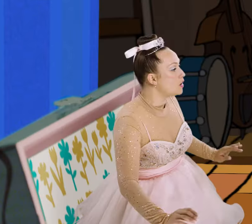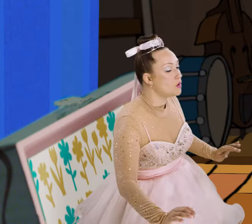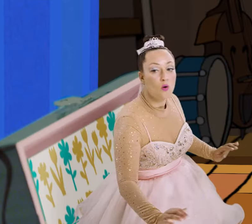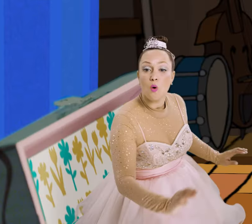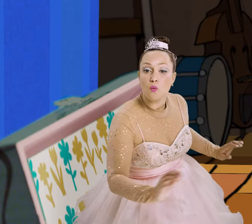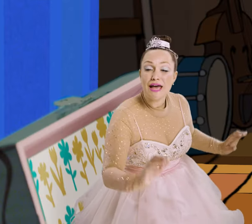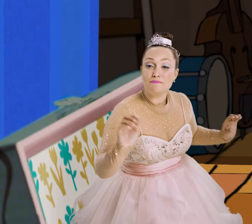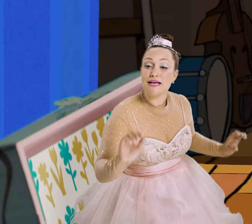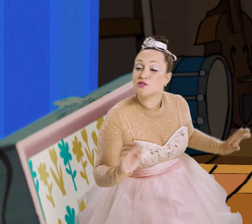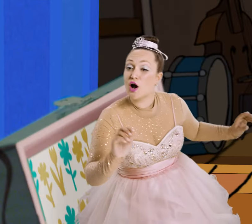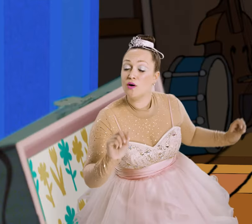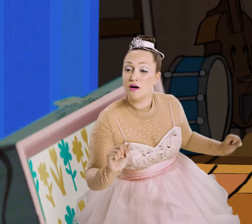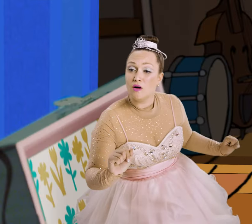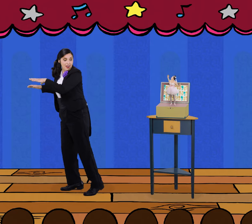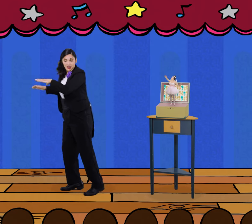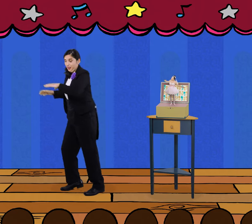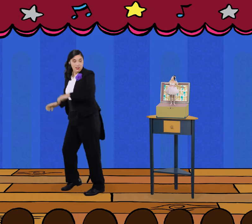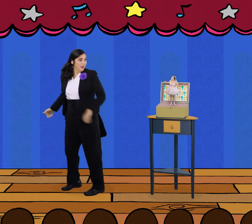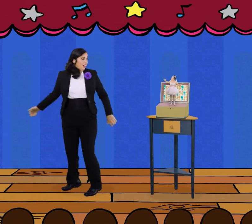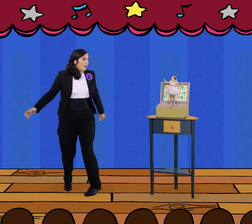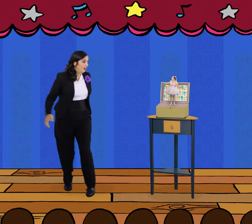Wait Maestro! Where are you going?